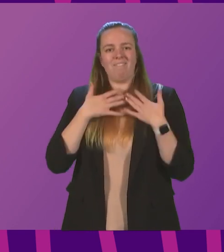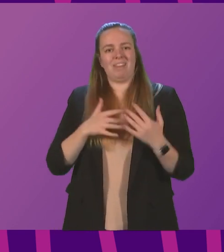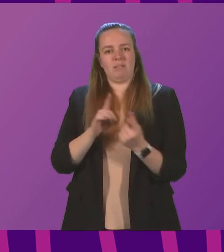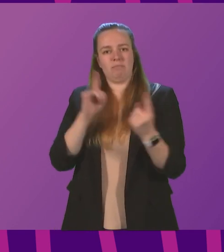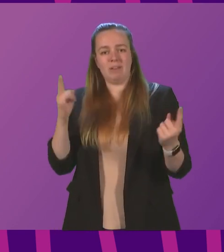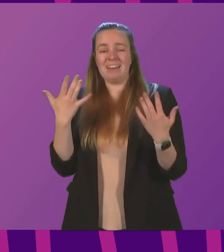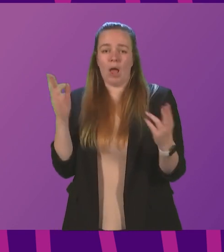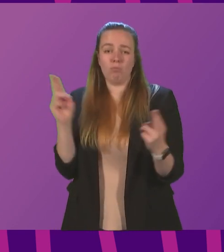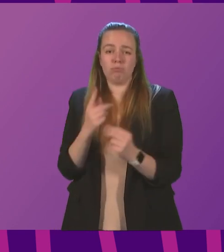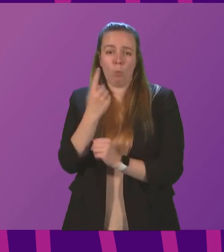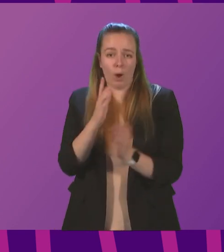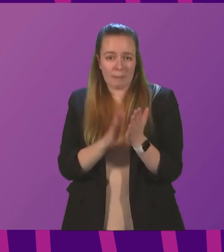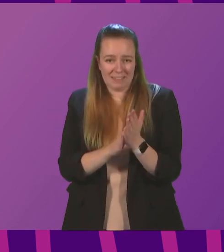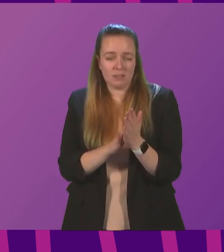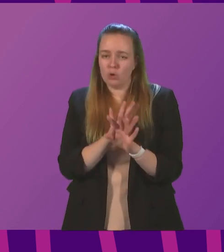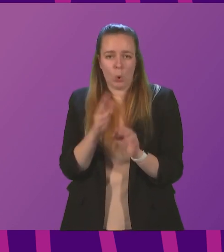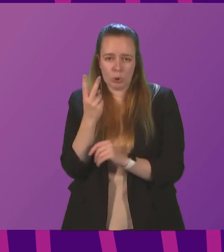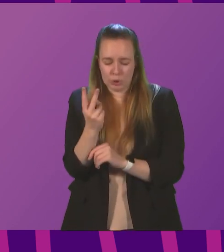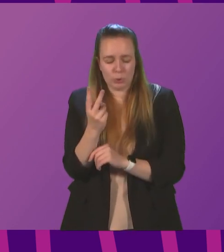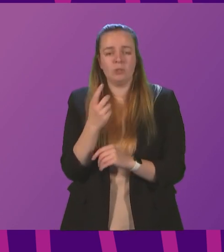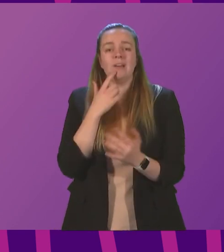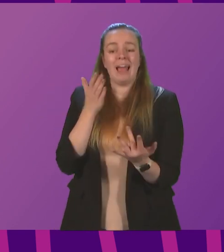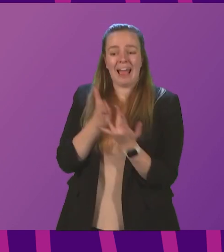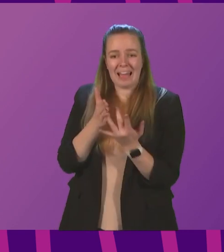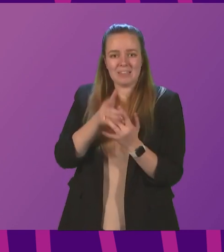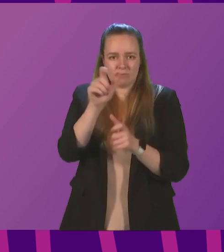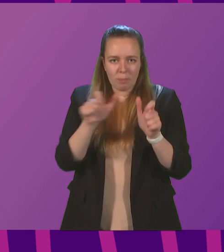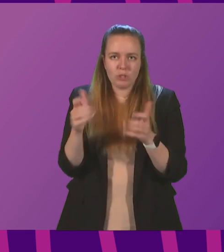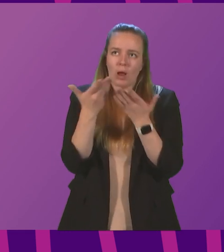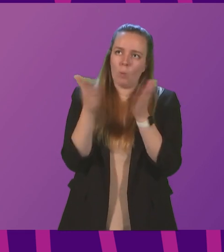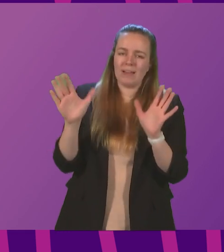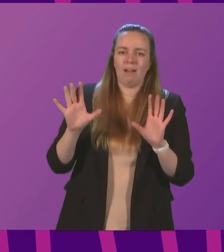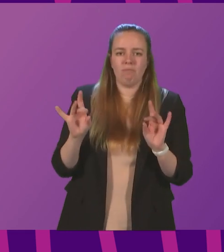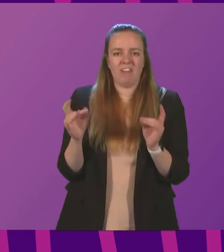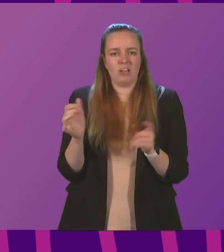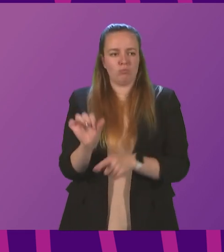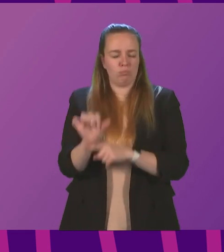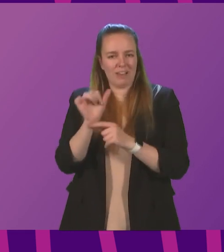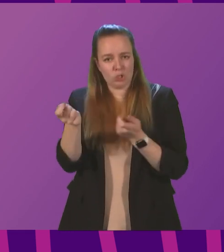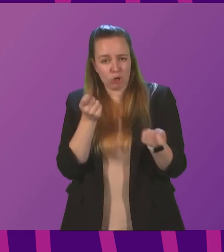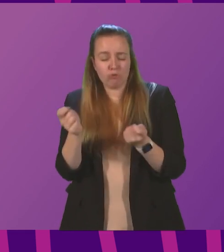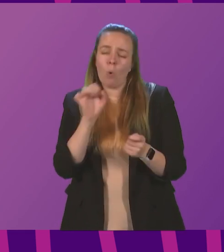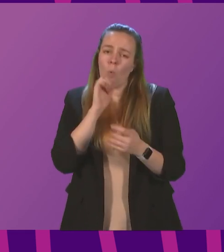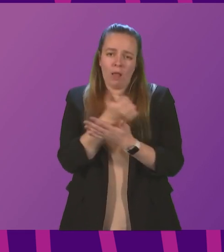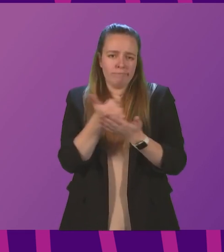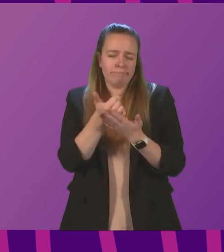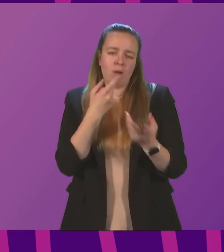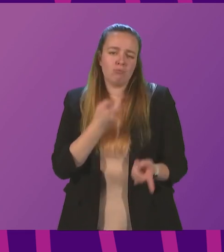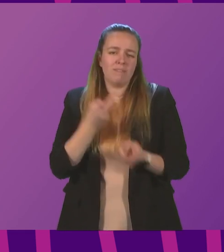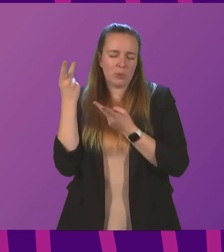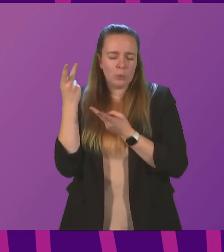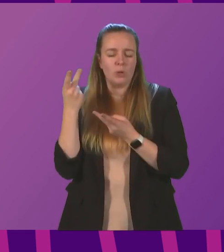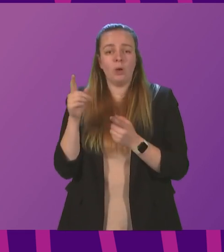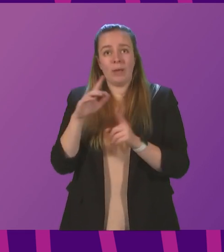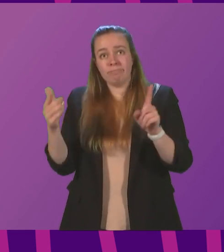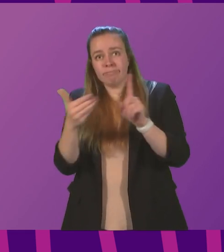now one metre or not two, access for patients and wider infection prevention and control, and this will be kept under review. We